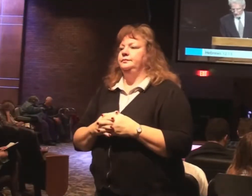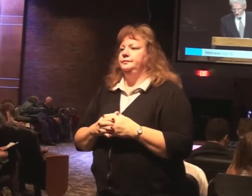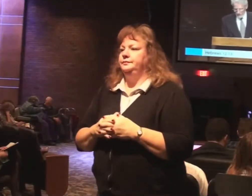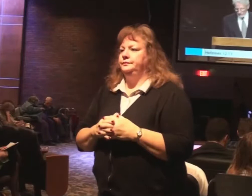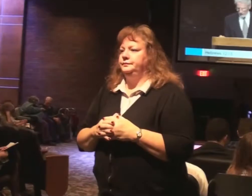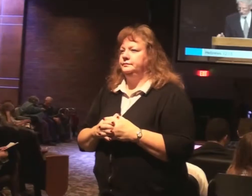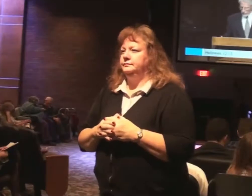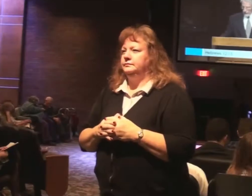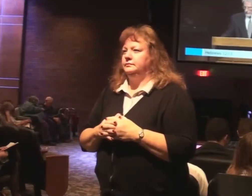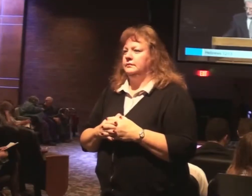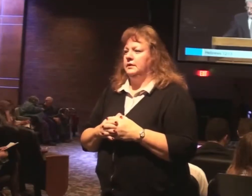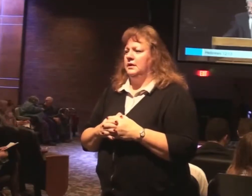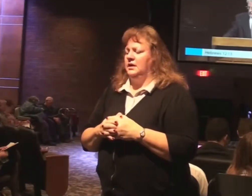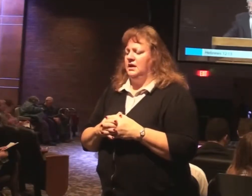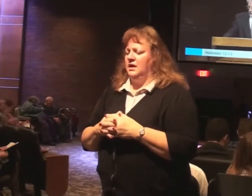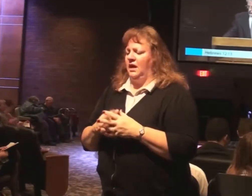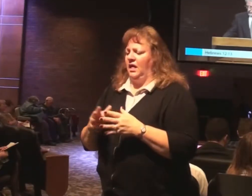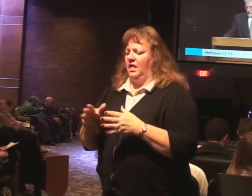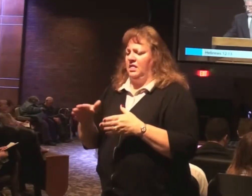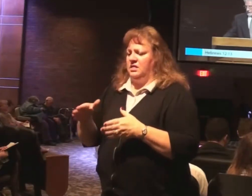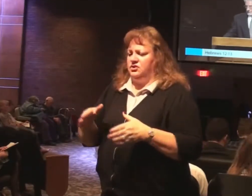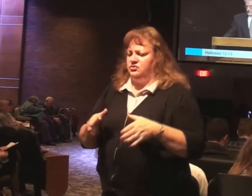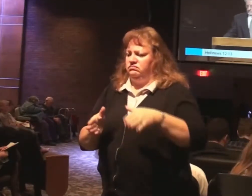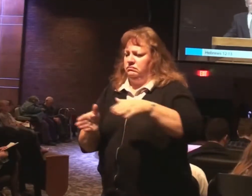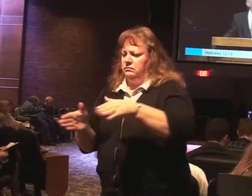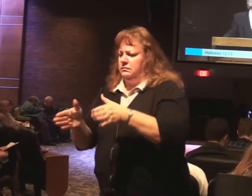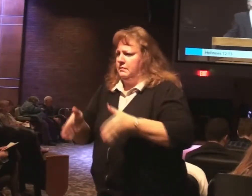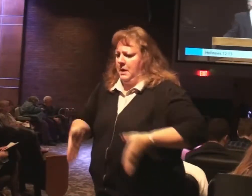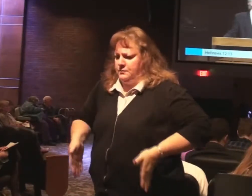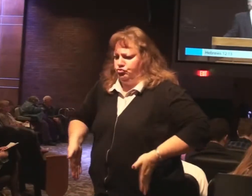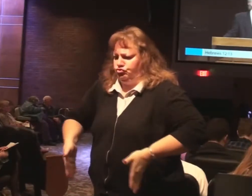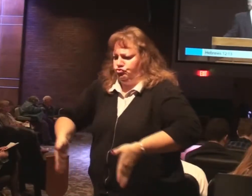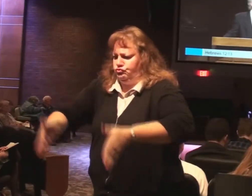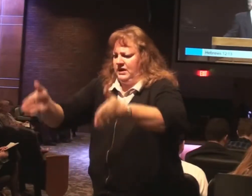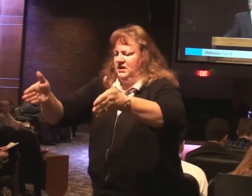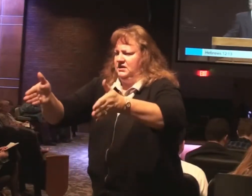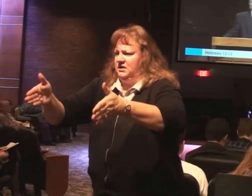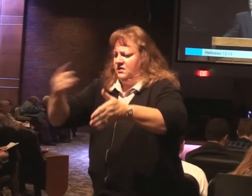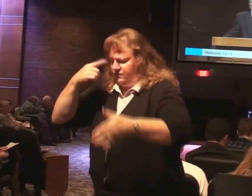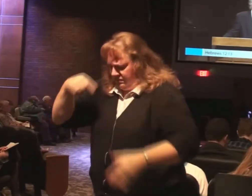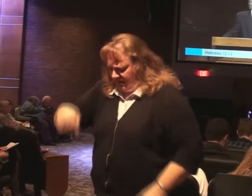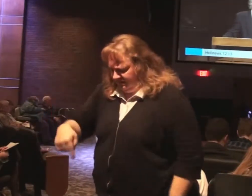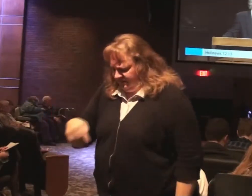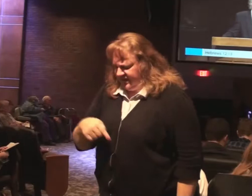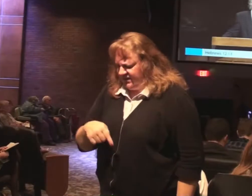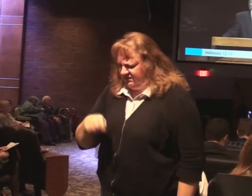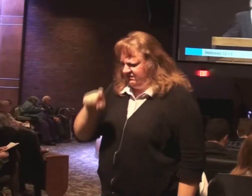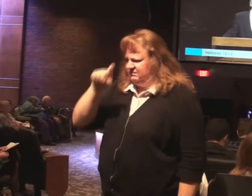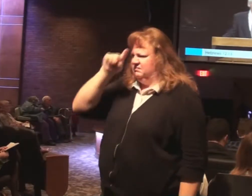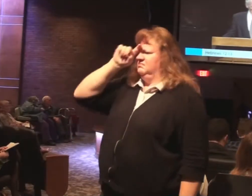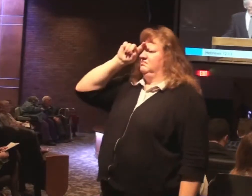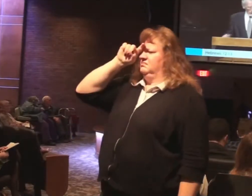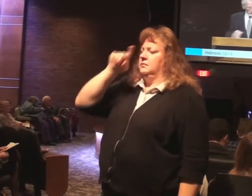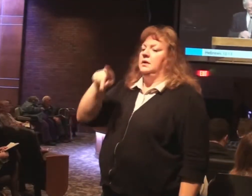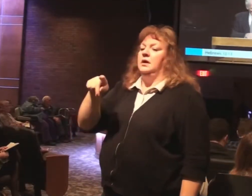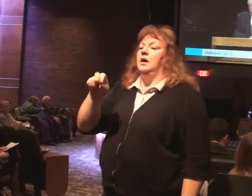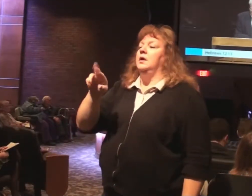Make straight paths for your feet. Now that's a verse that comes out of Proverbs. So we have to go back